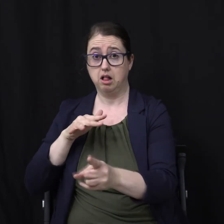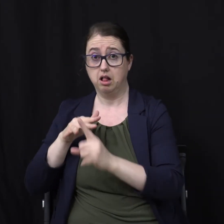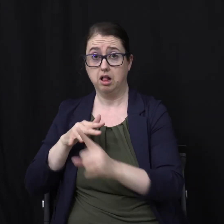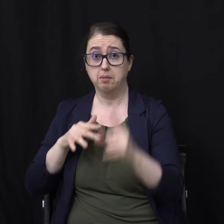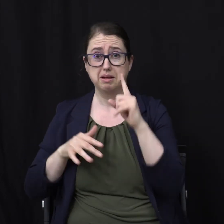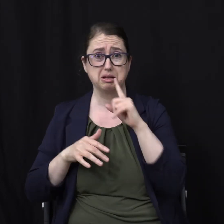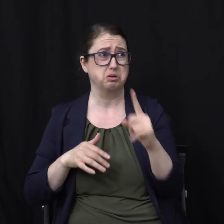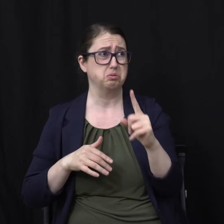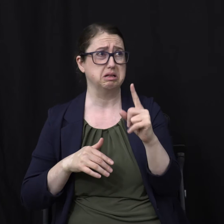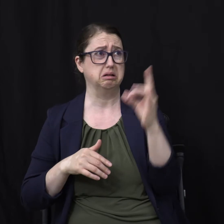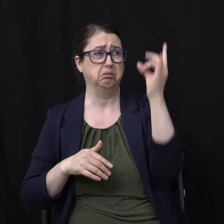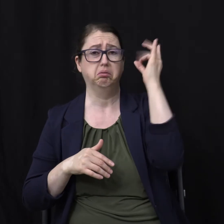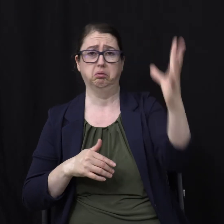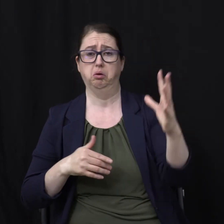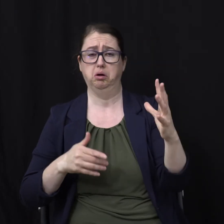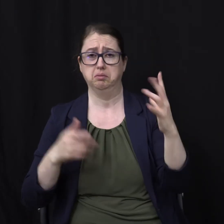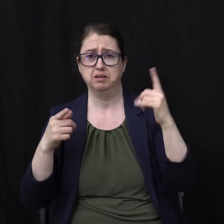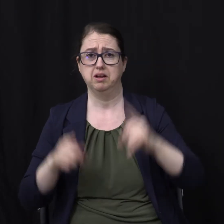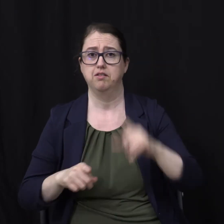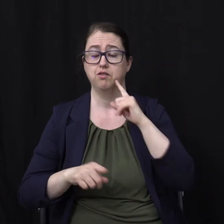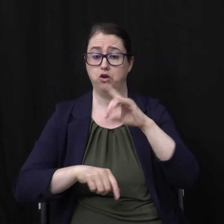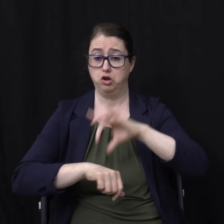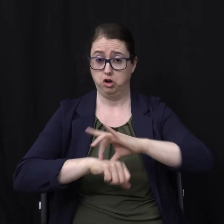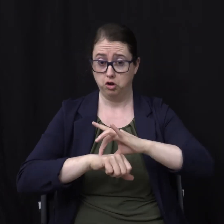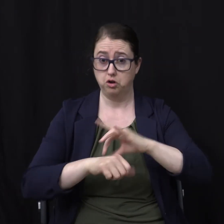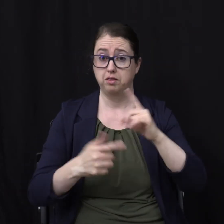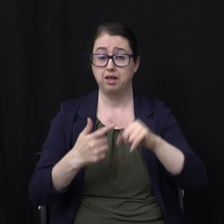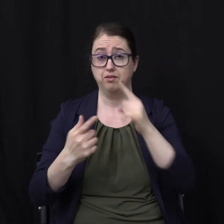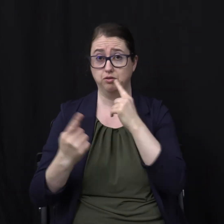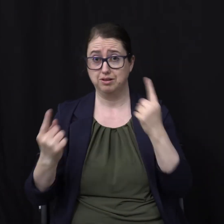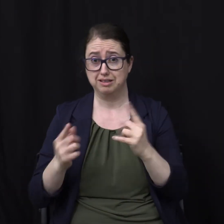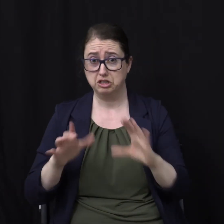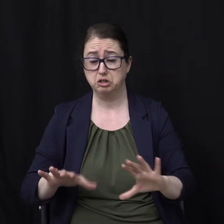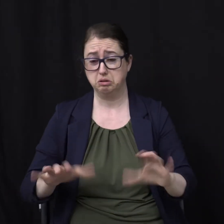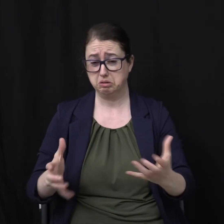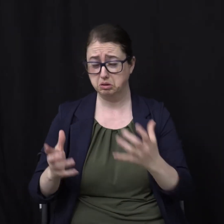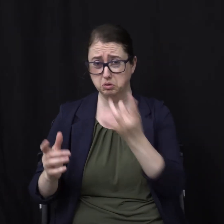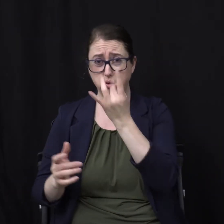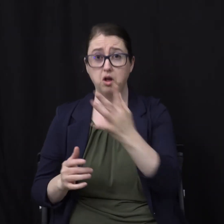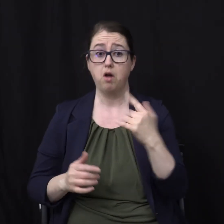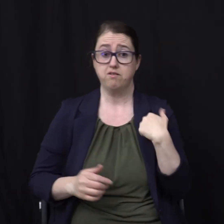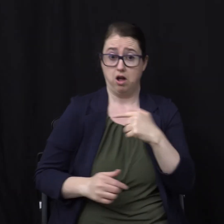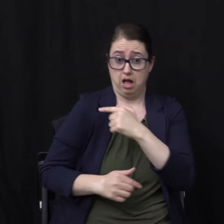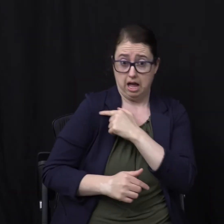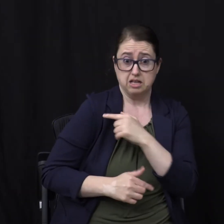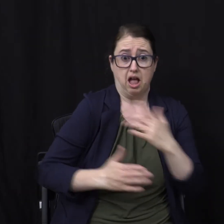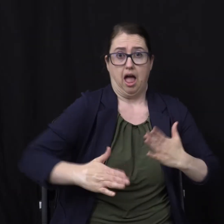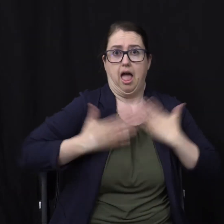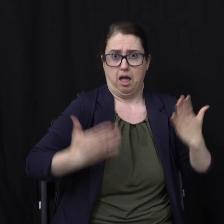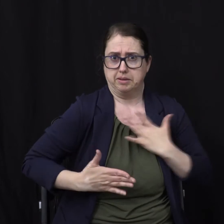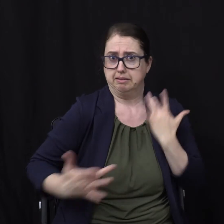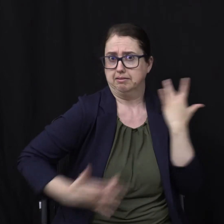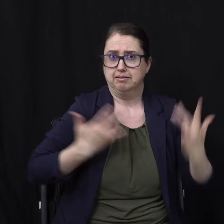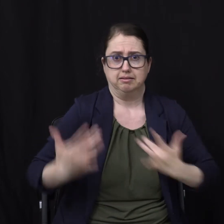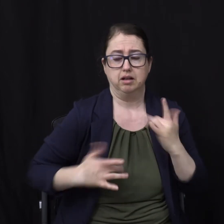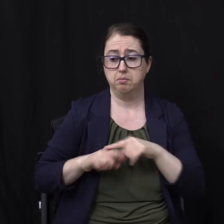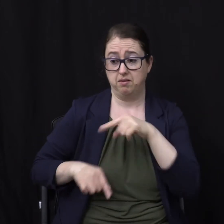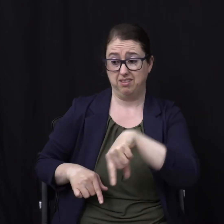A cataclysmic event For planet earth And for sinners For us it's a joyful event For the dead in Christ We're going up But